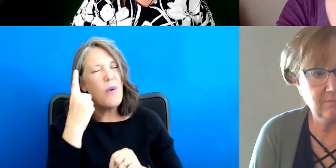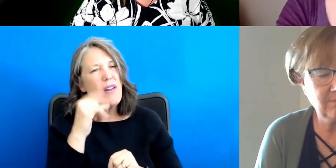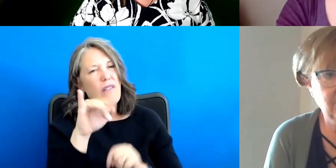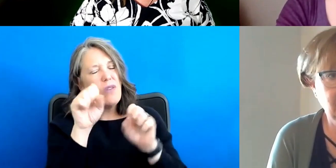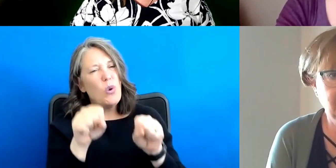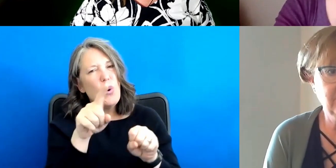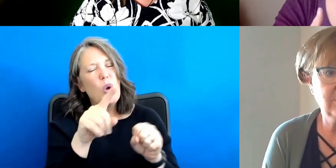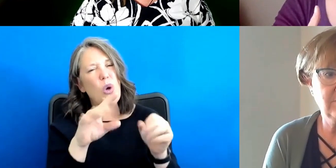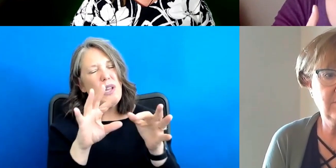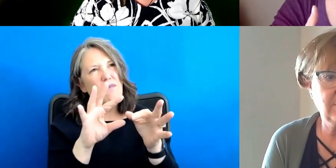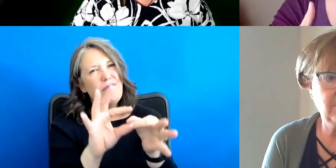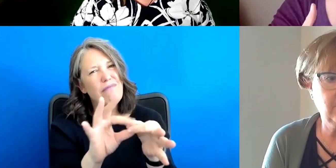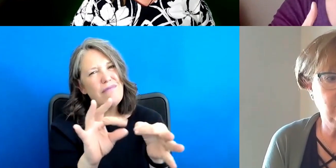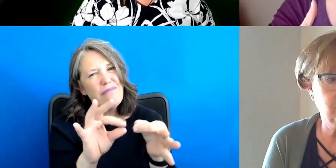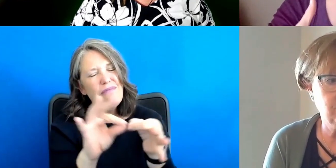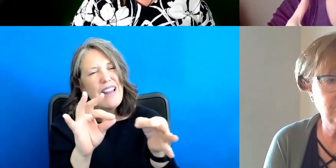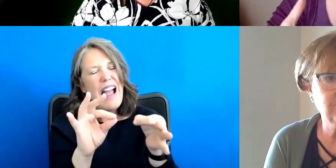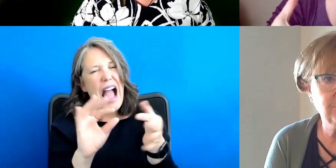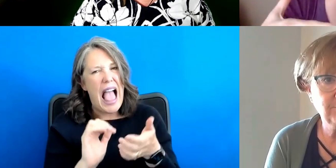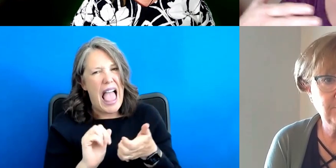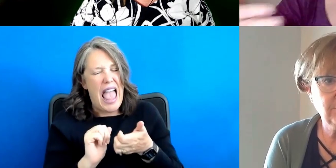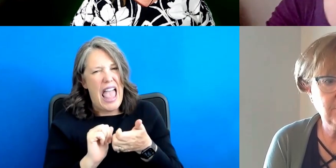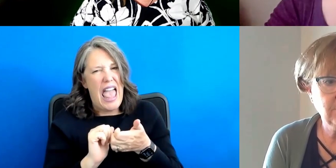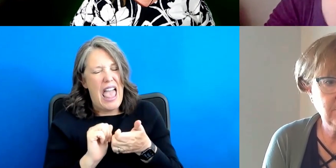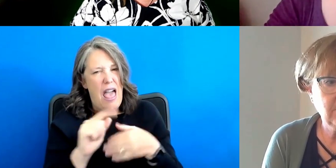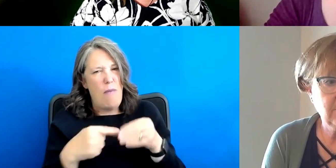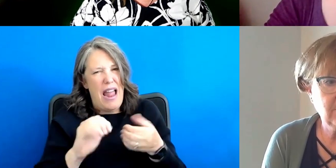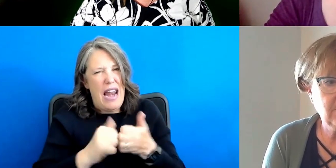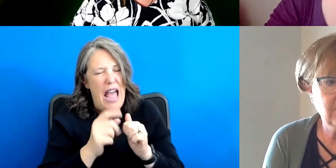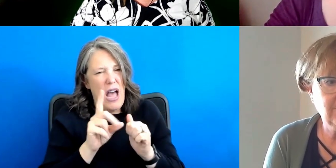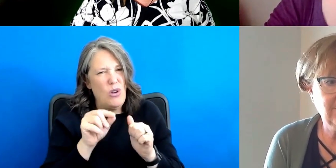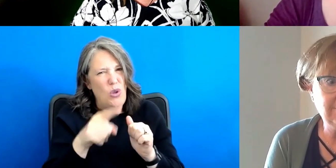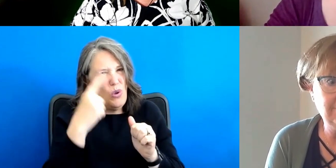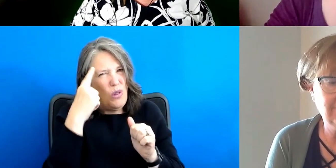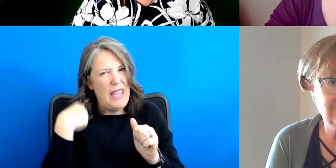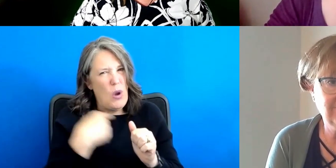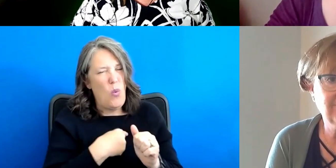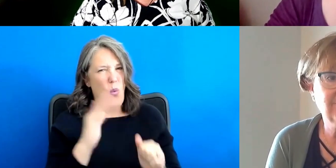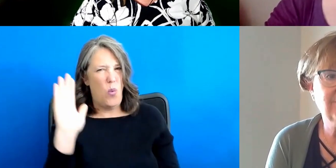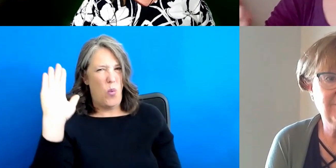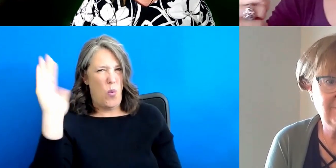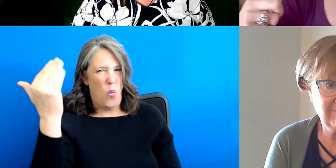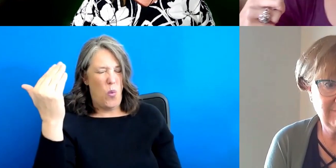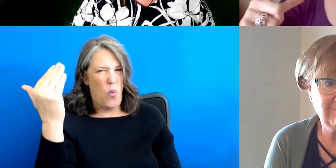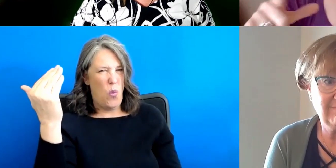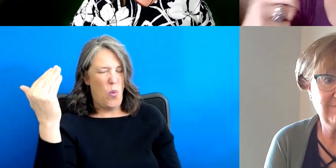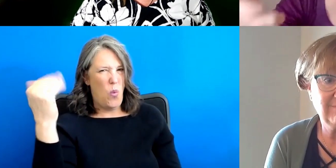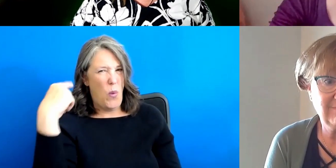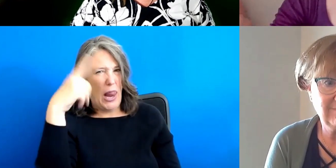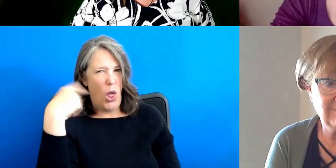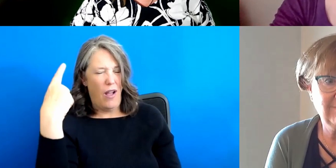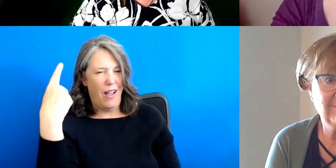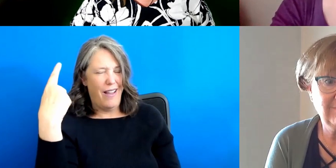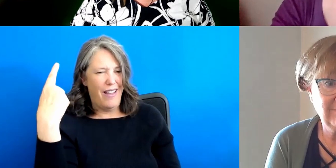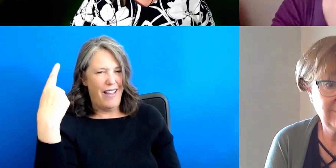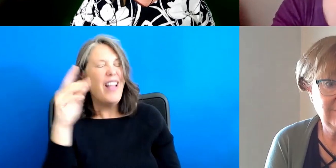idea of, um, how do you think that we do look for not ratifying this? What is